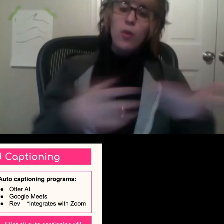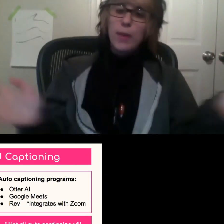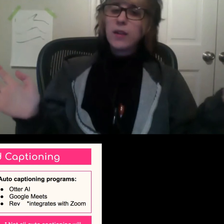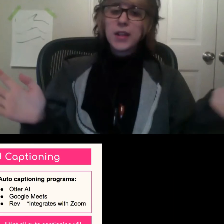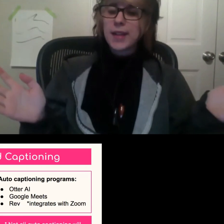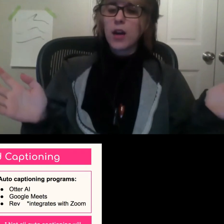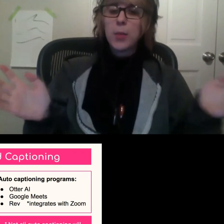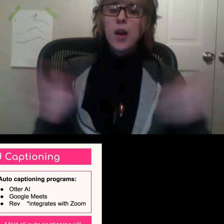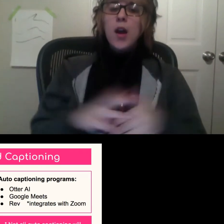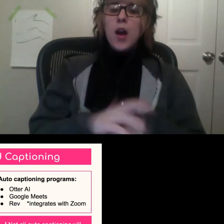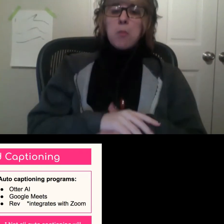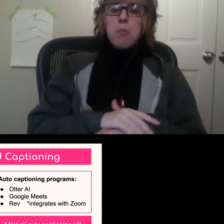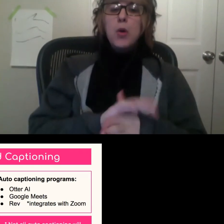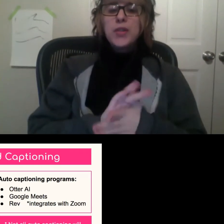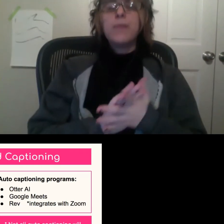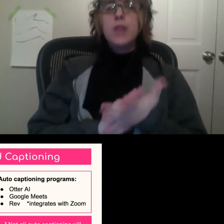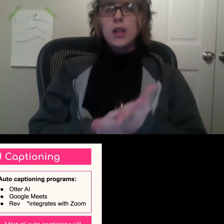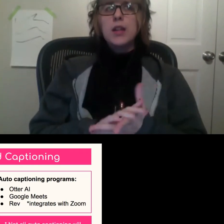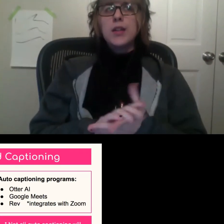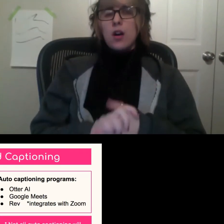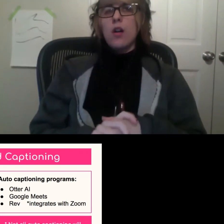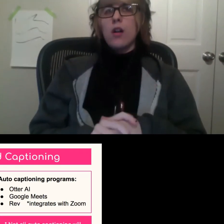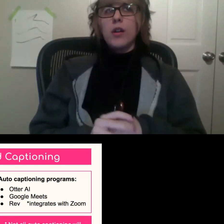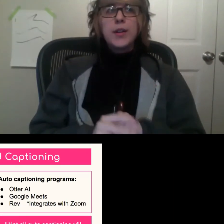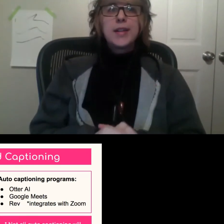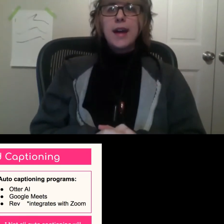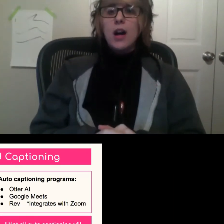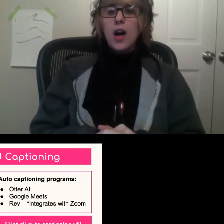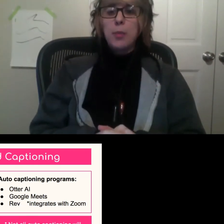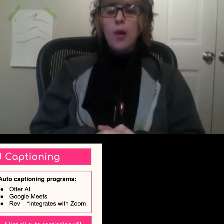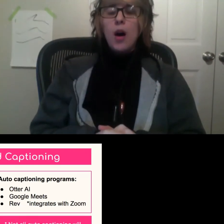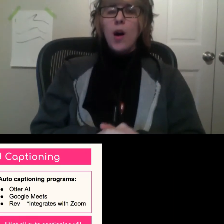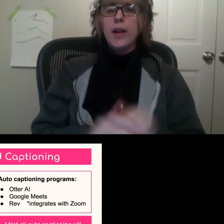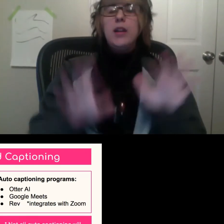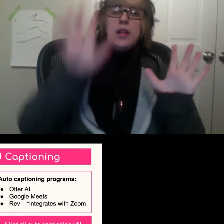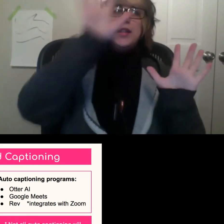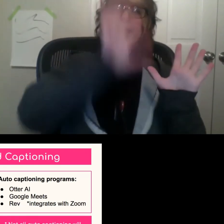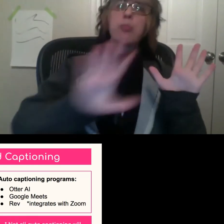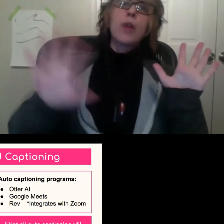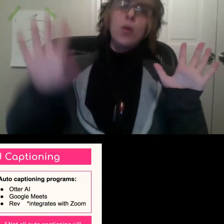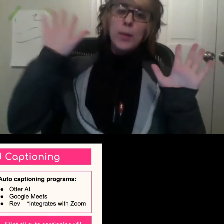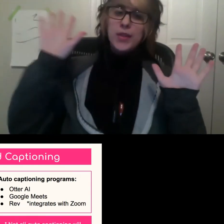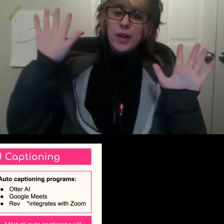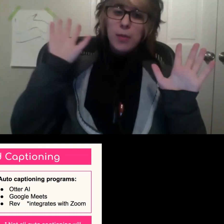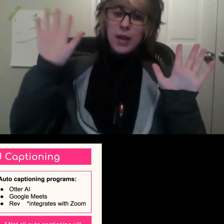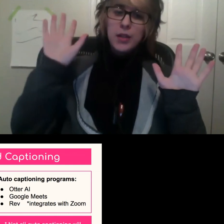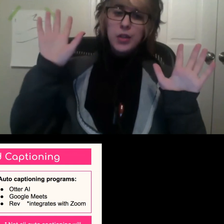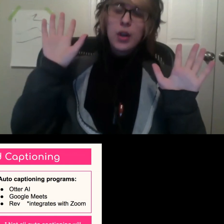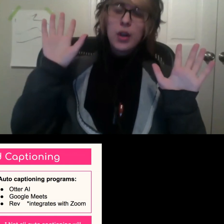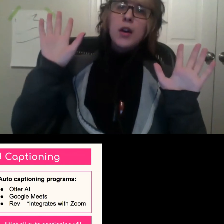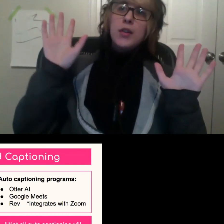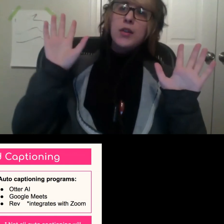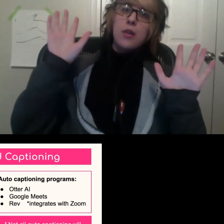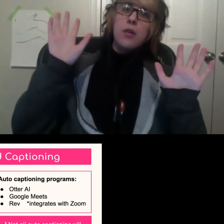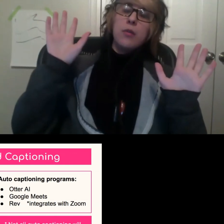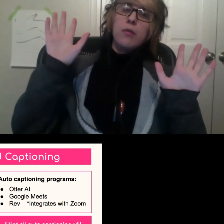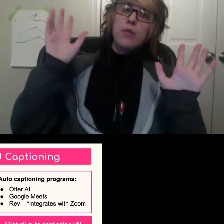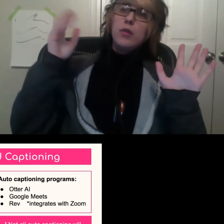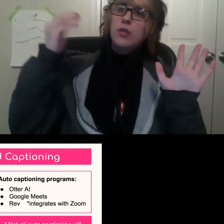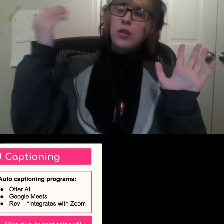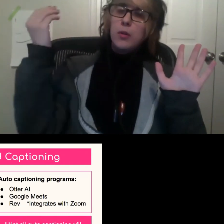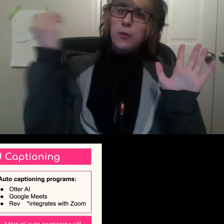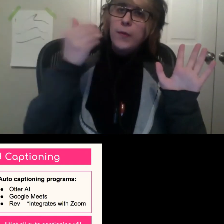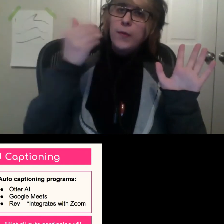simple and painless setup. Most of these are set up on a, like, separate website page. So,